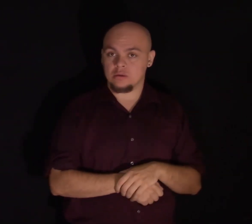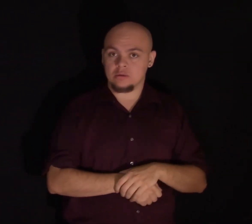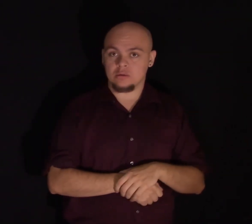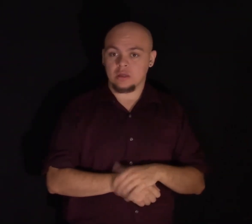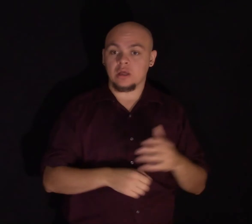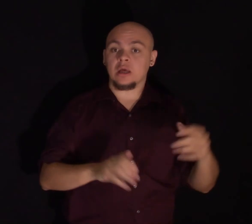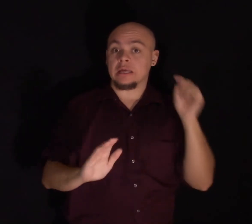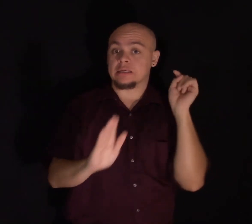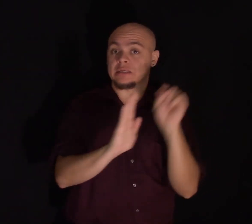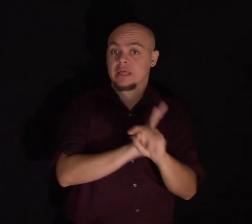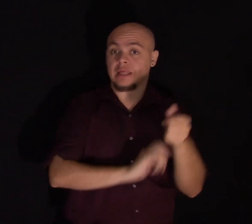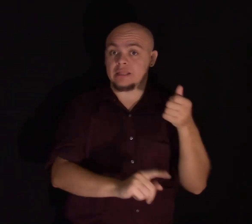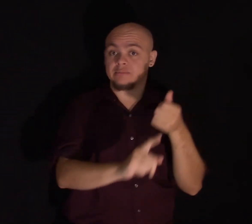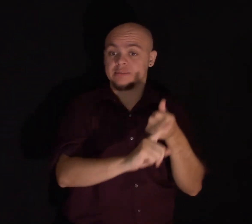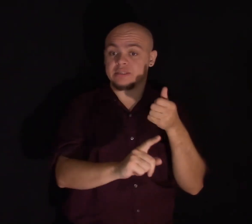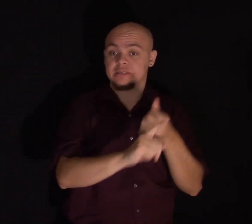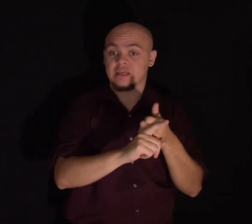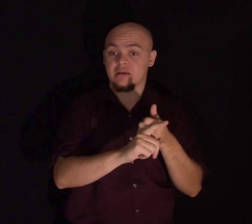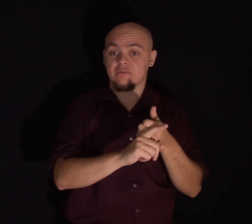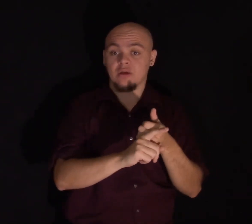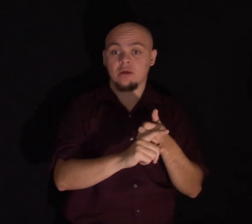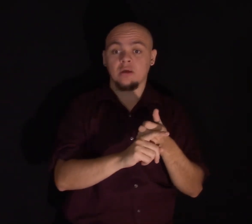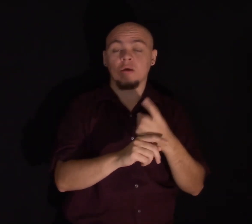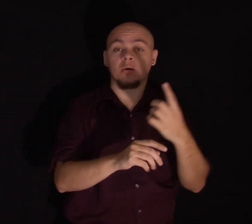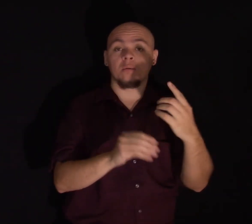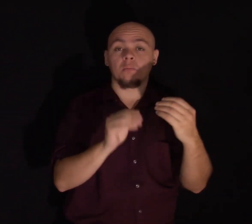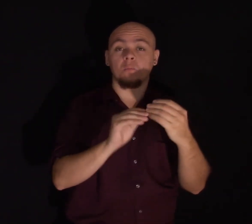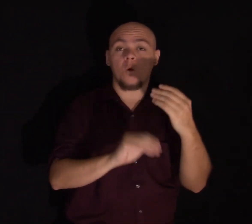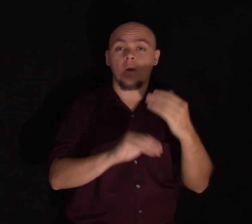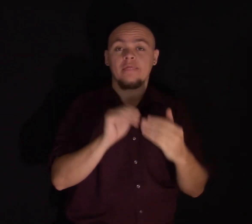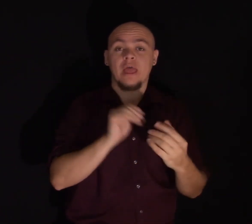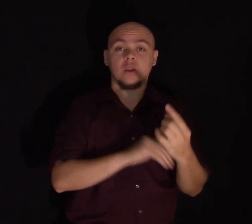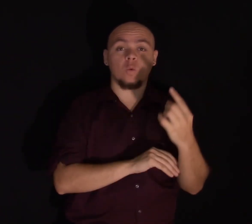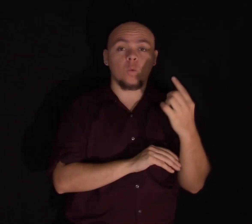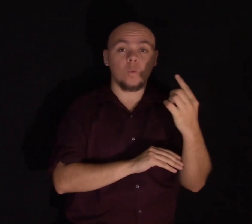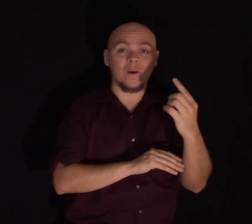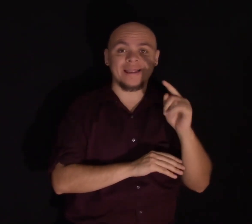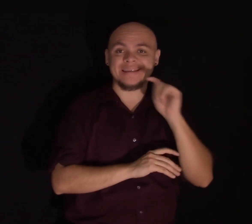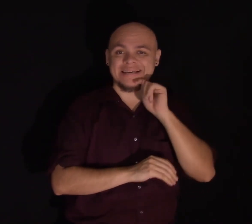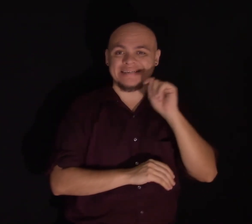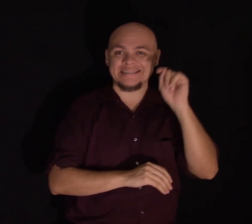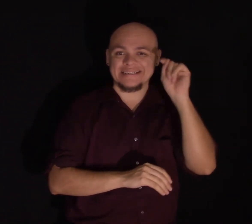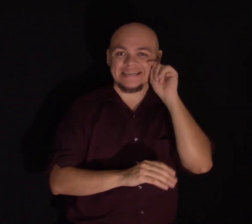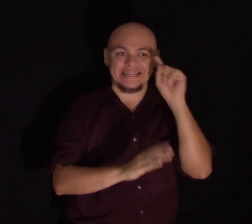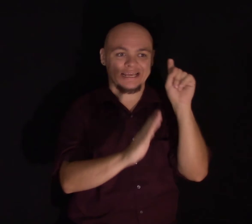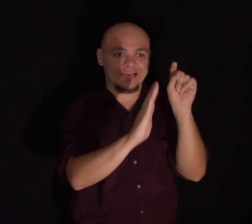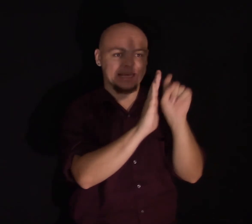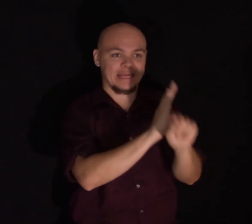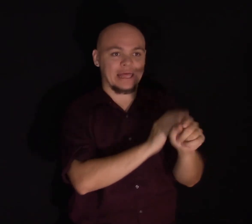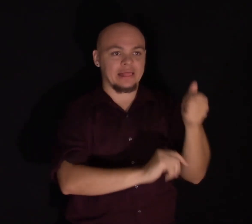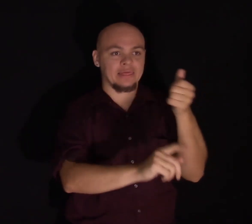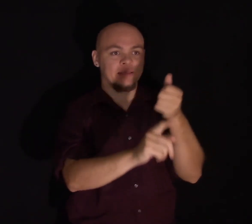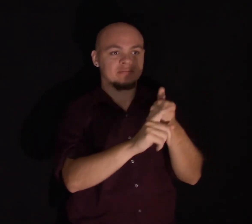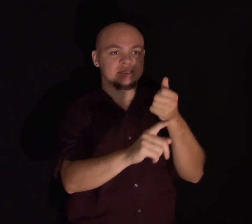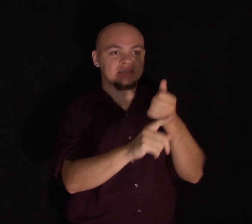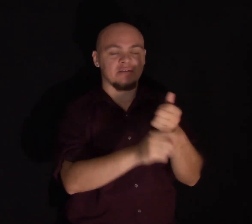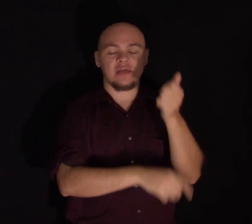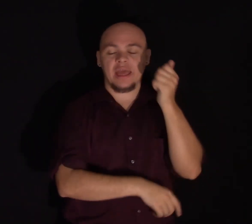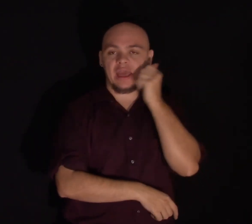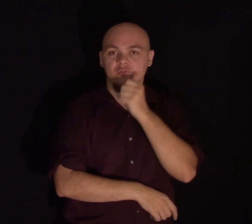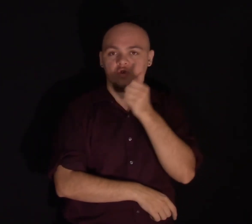United States, unfortunately, more than one teenager every single day is taking her or his own life.